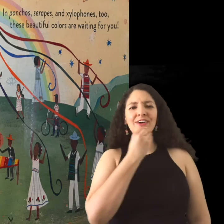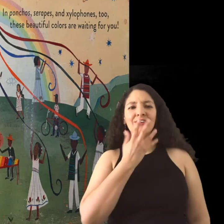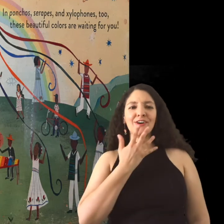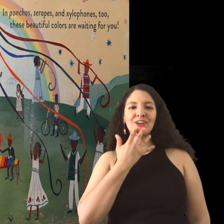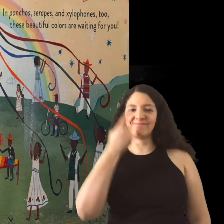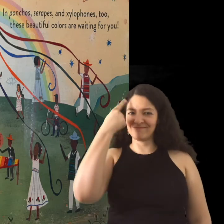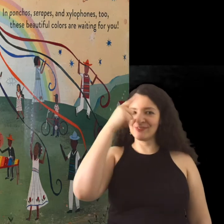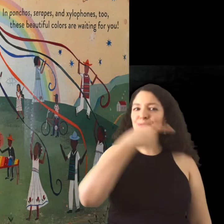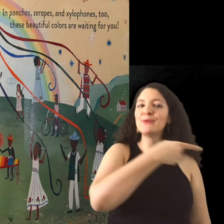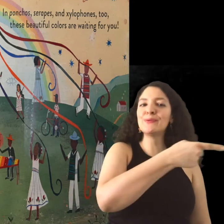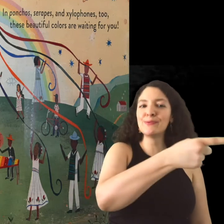Blue.